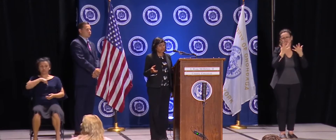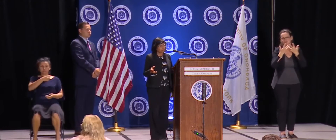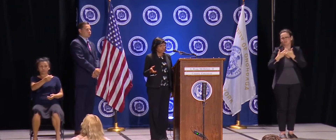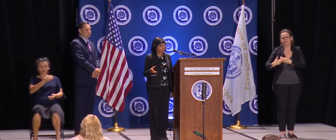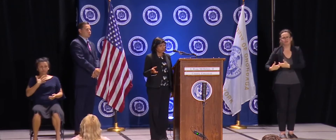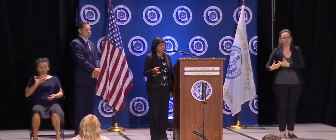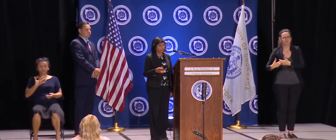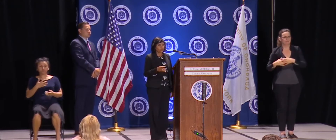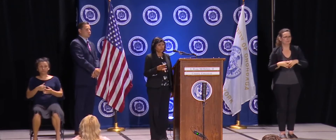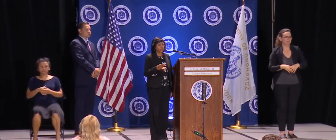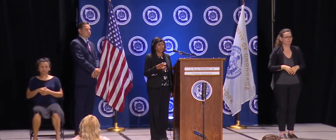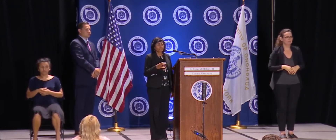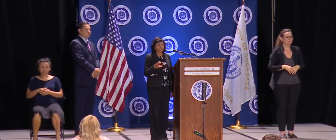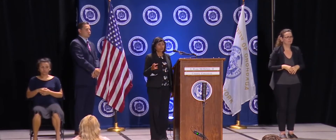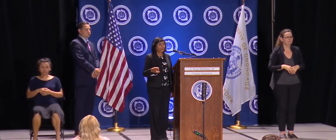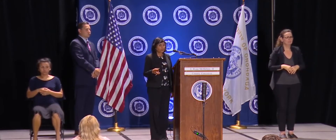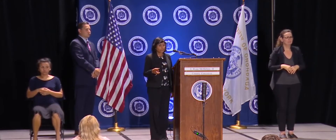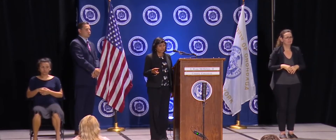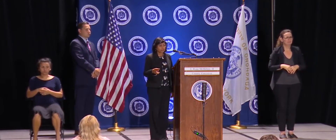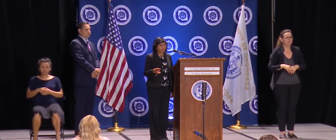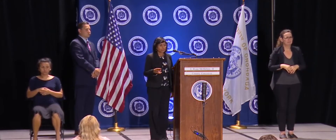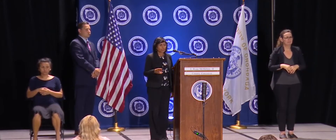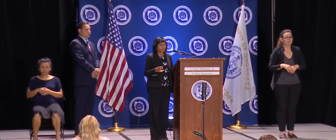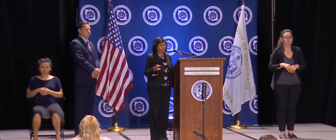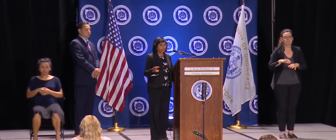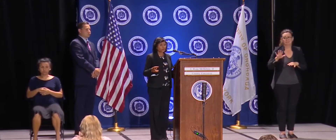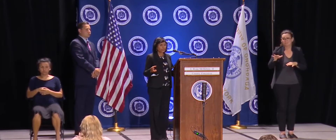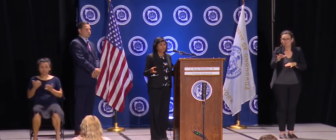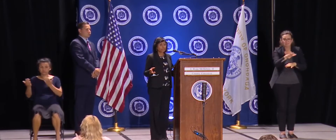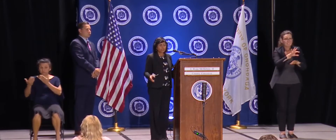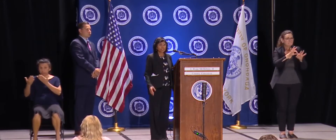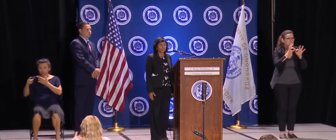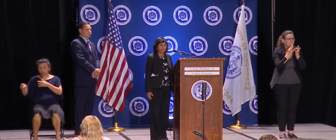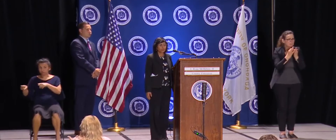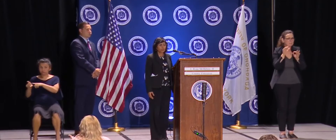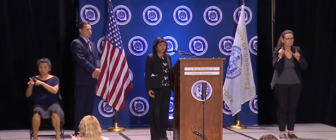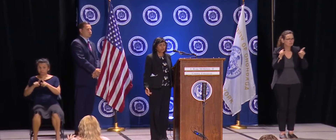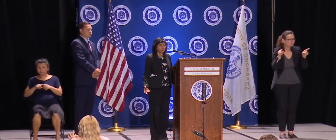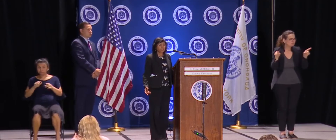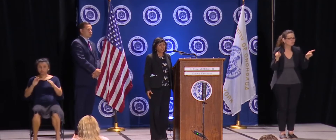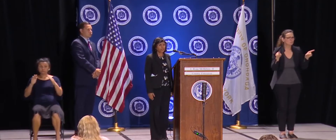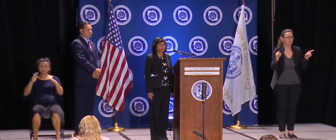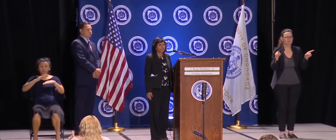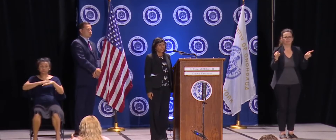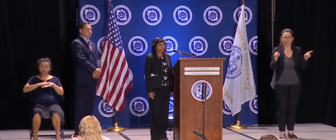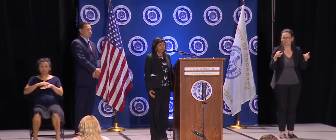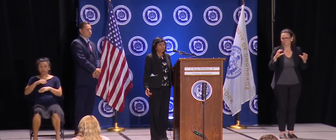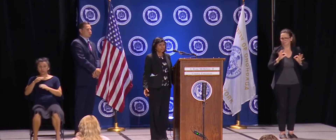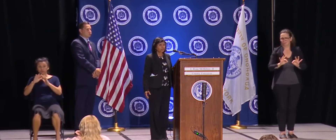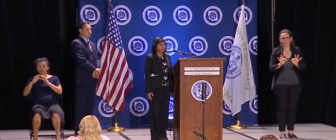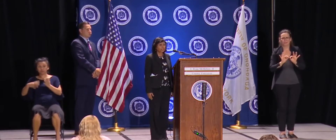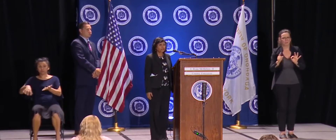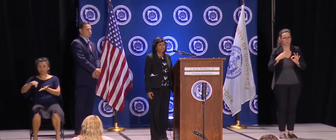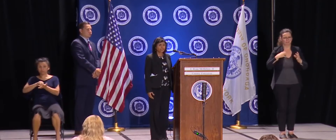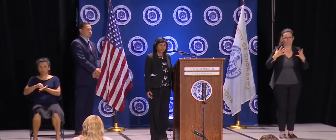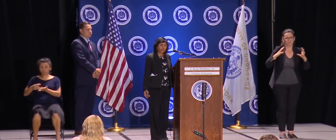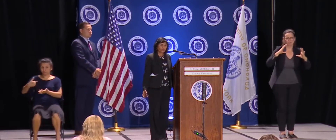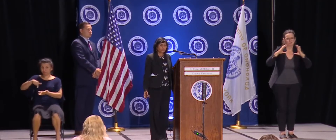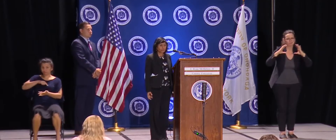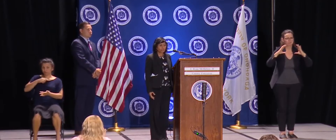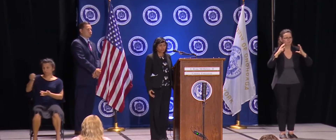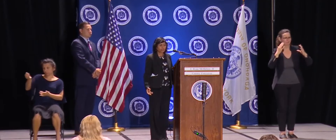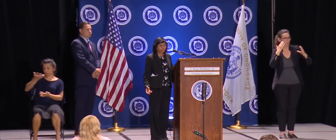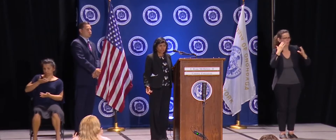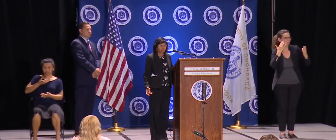have reached out to the families, uh, who we needed to be reaching out. So at this point, if there's